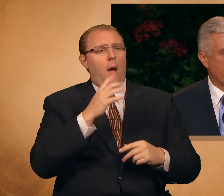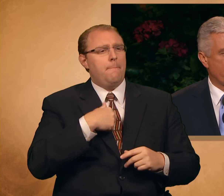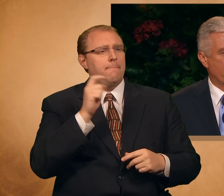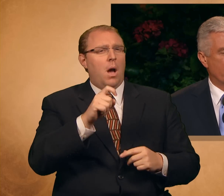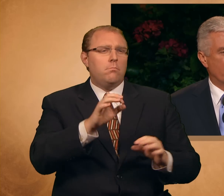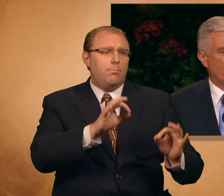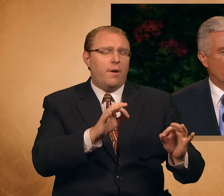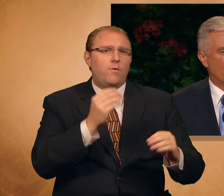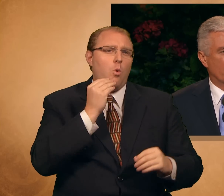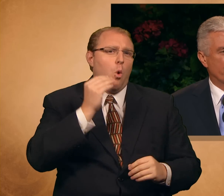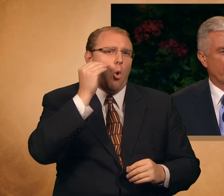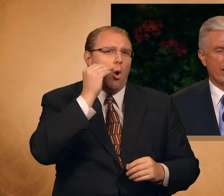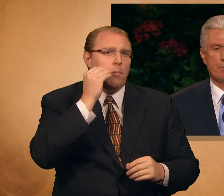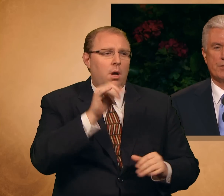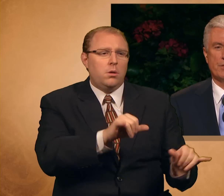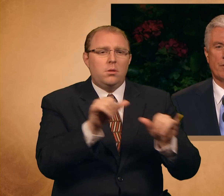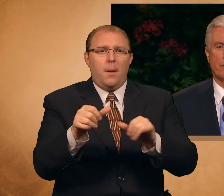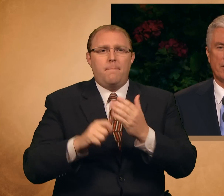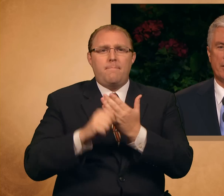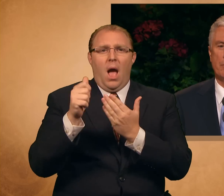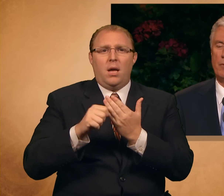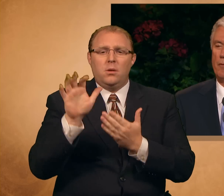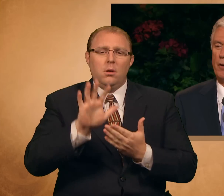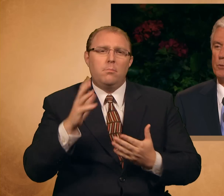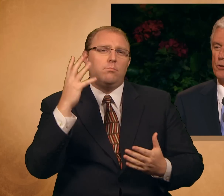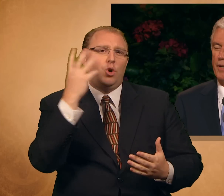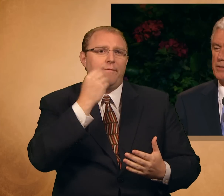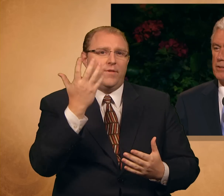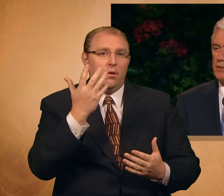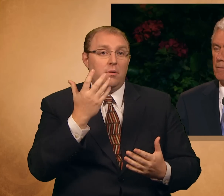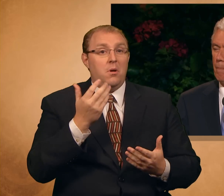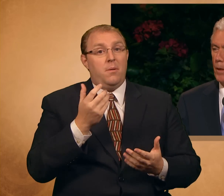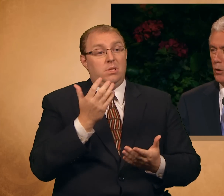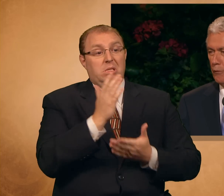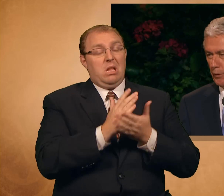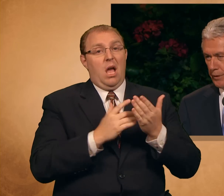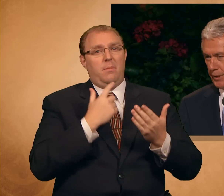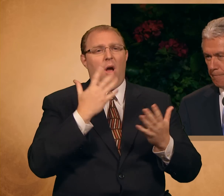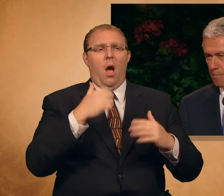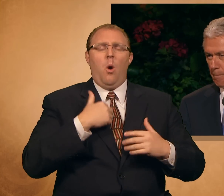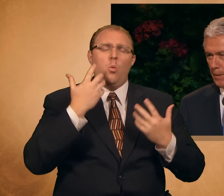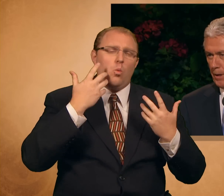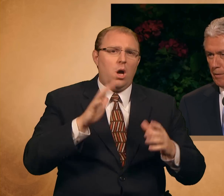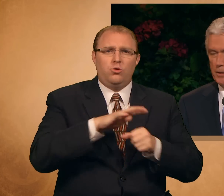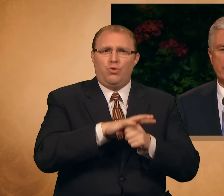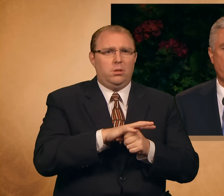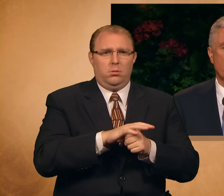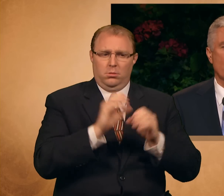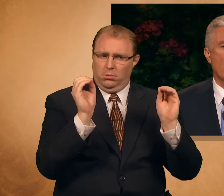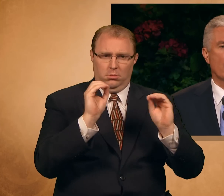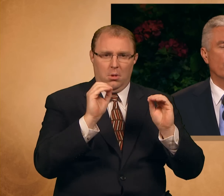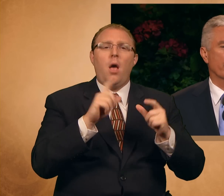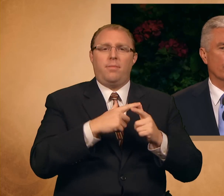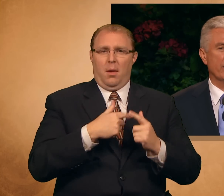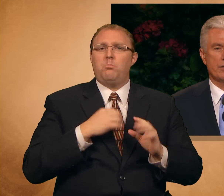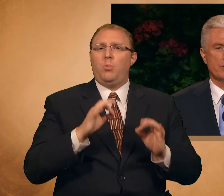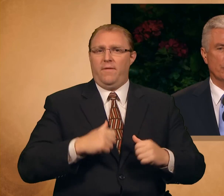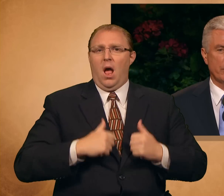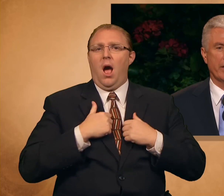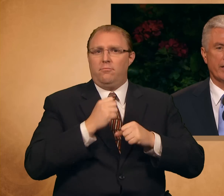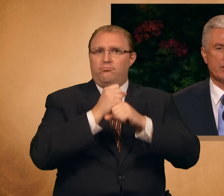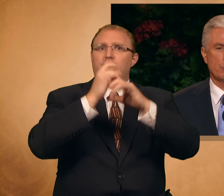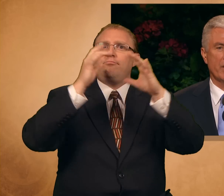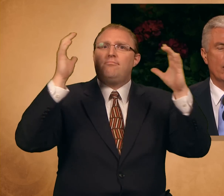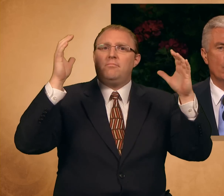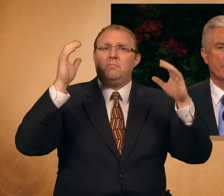or perhaps freedom from stress or worry. There is nothing wrong with righteous